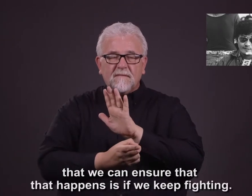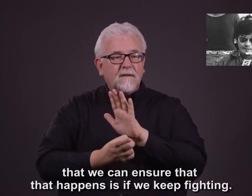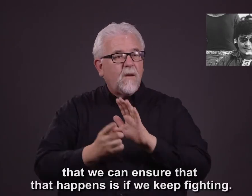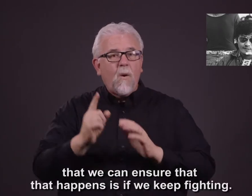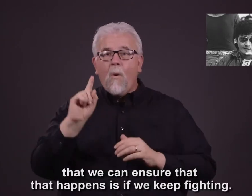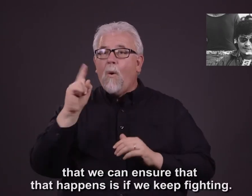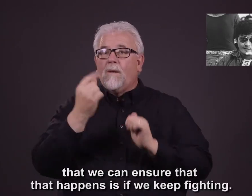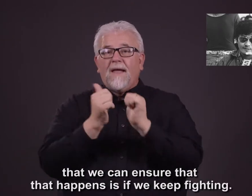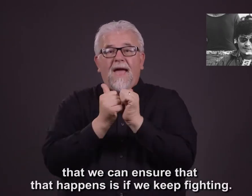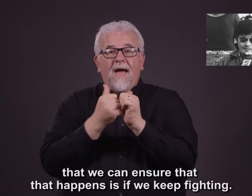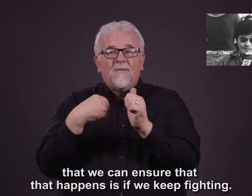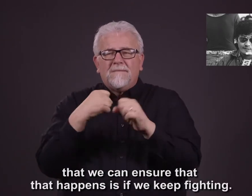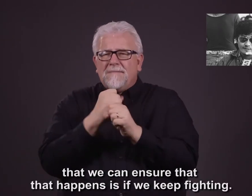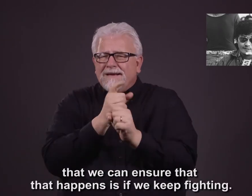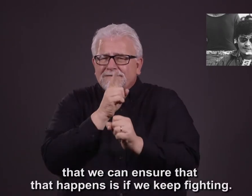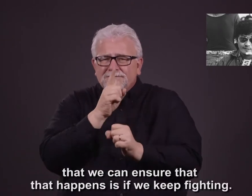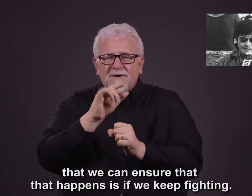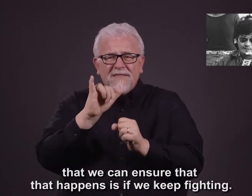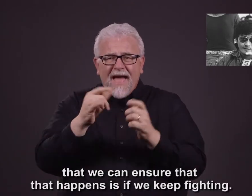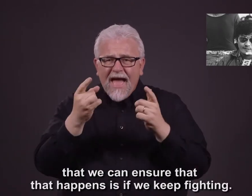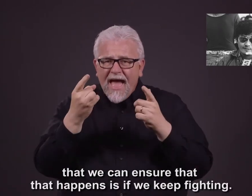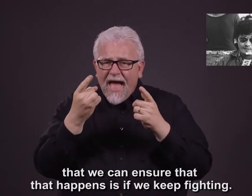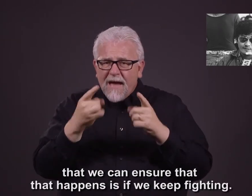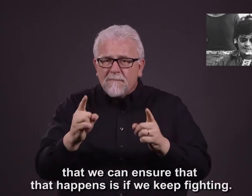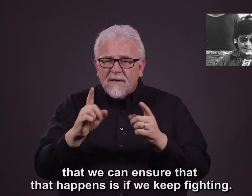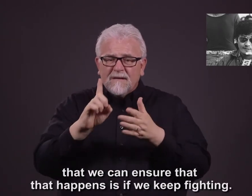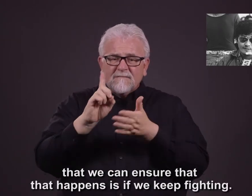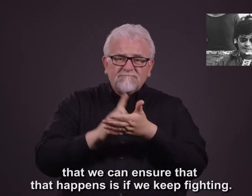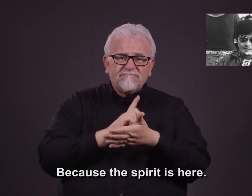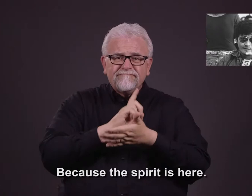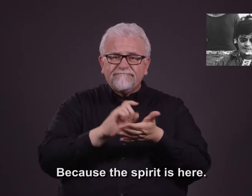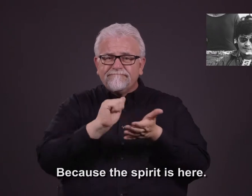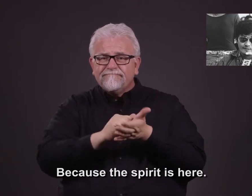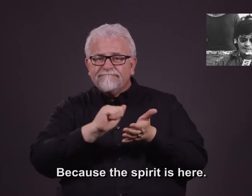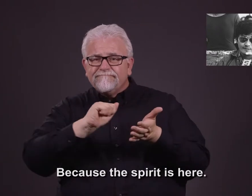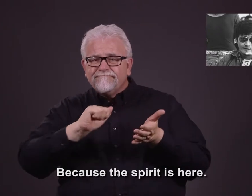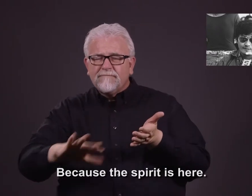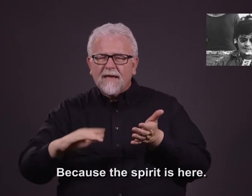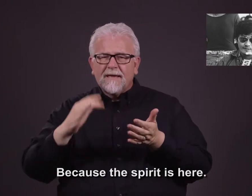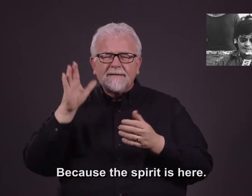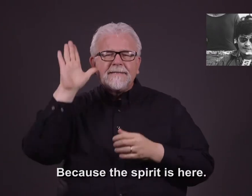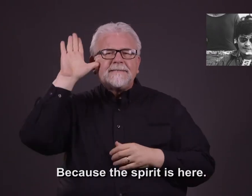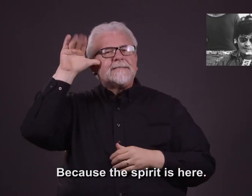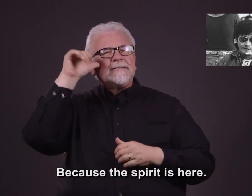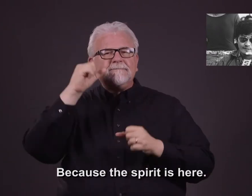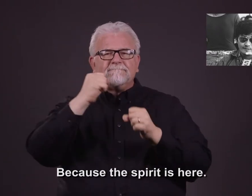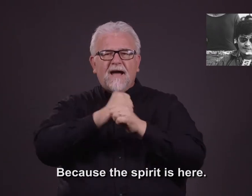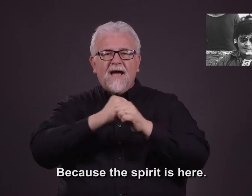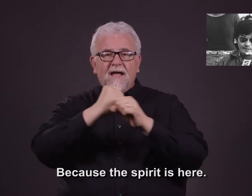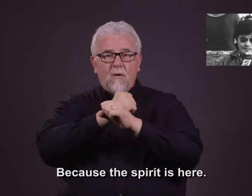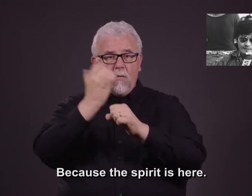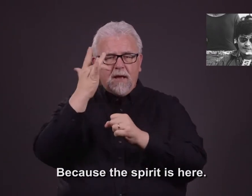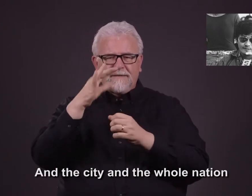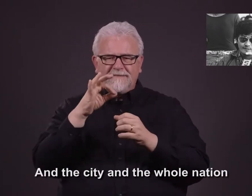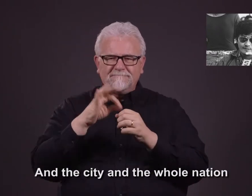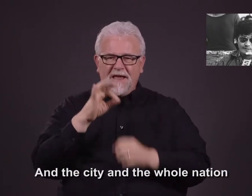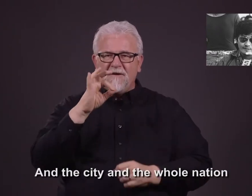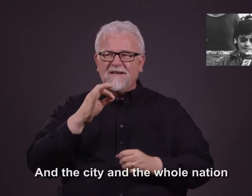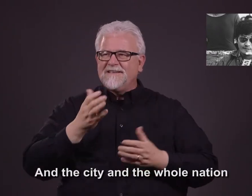ensure that that happens is if we keep fighting. Because the spirit is here and the city